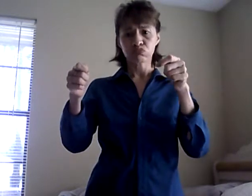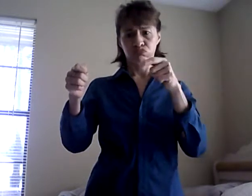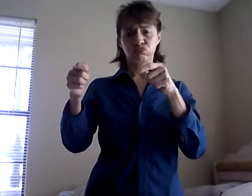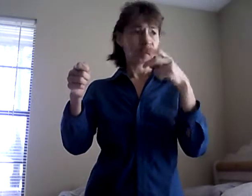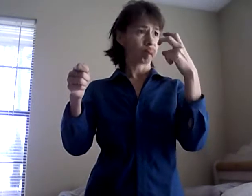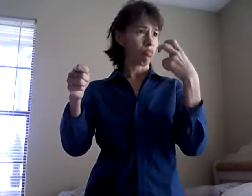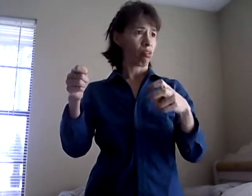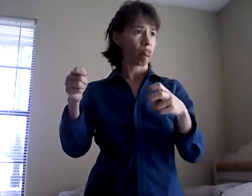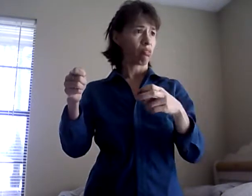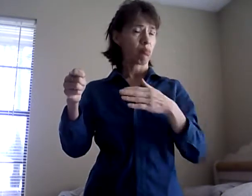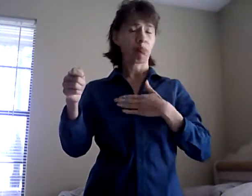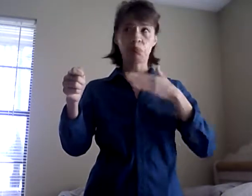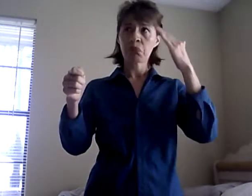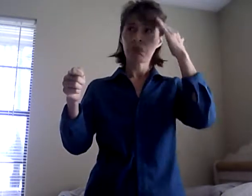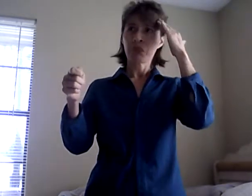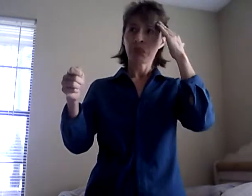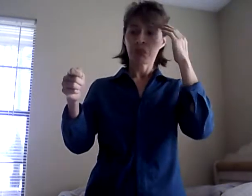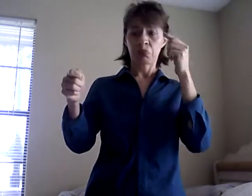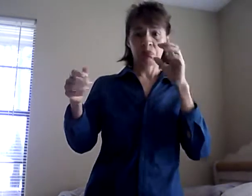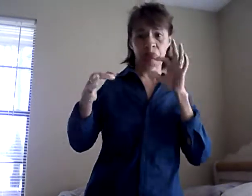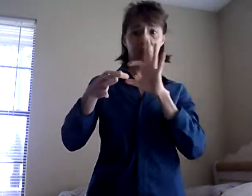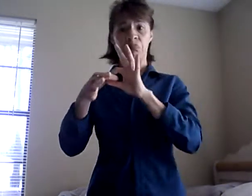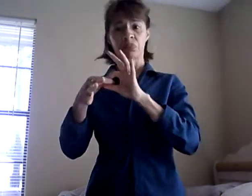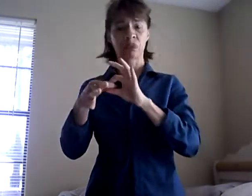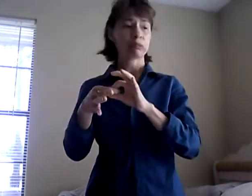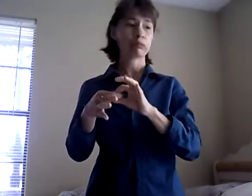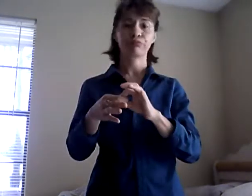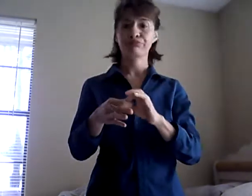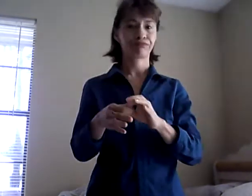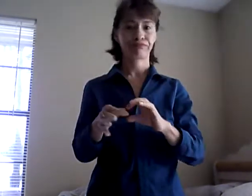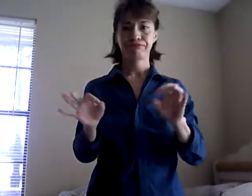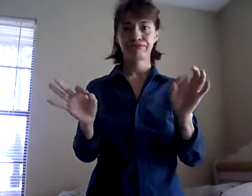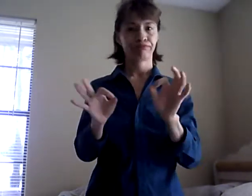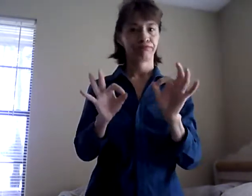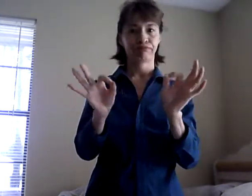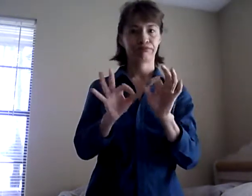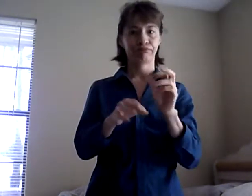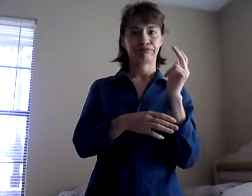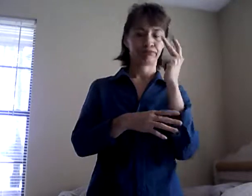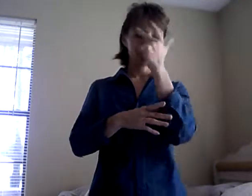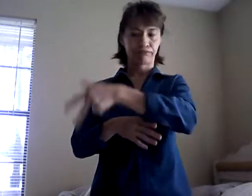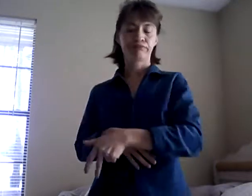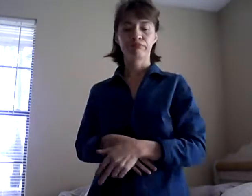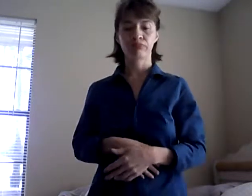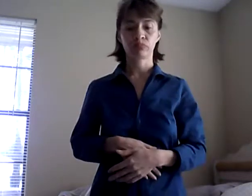on this one of my friends, I wanted to put it back. But I did it.